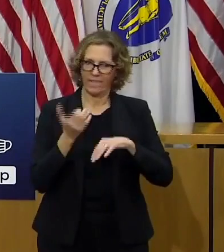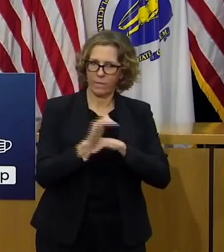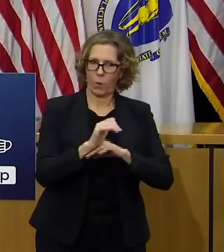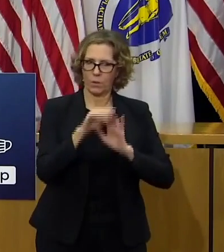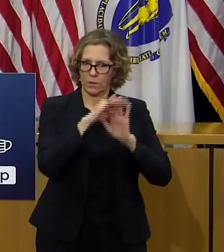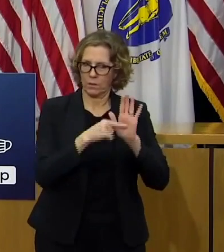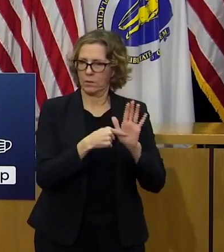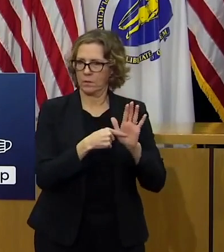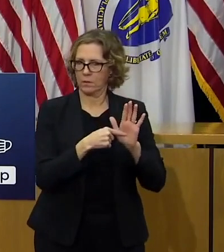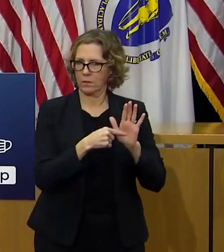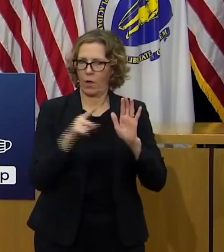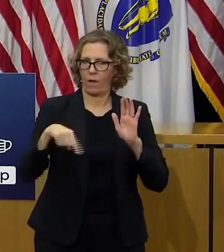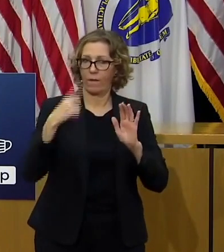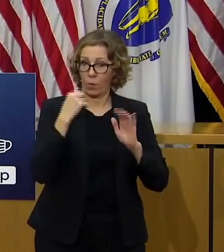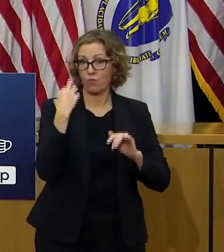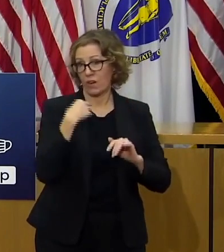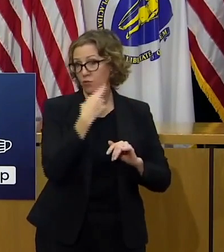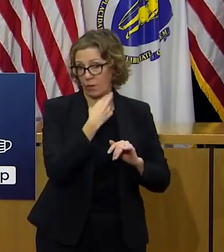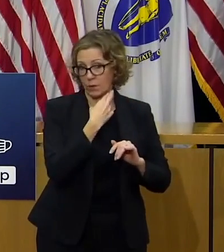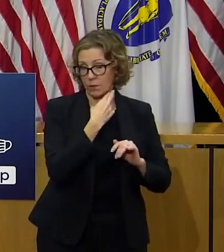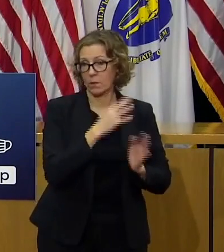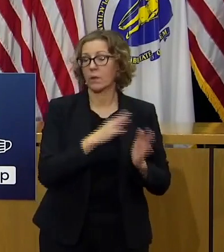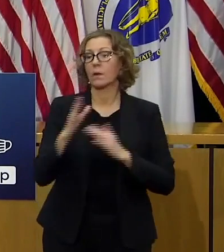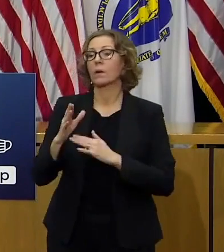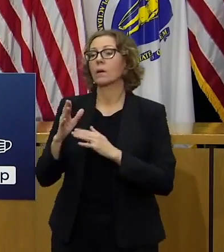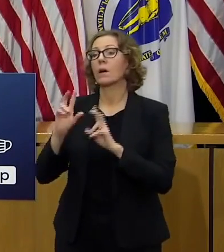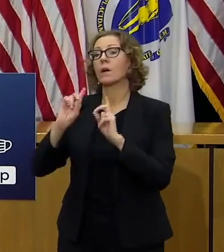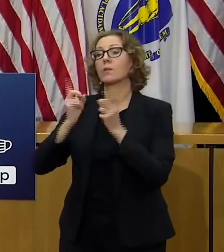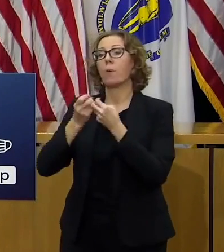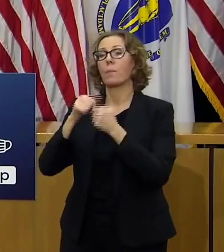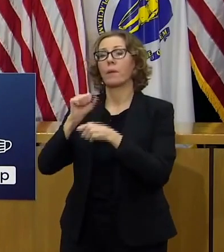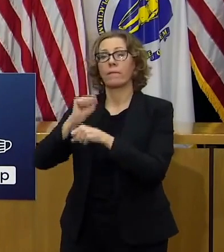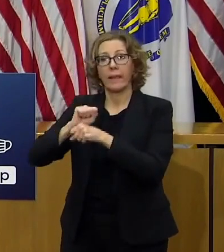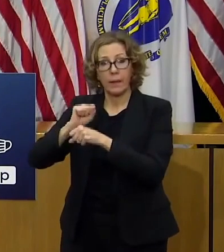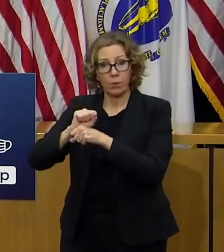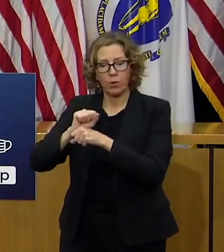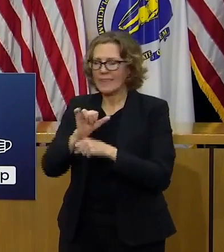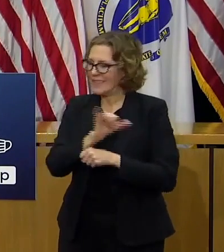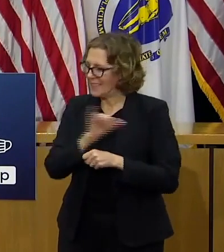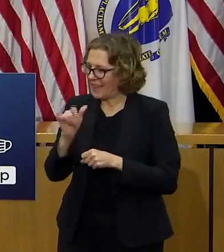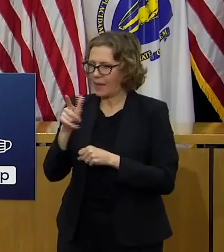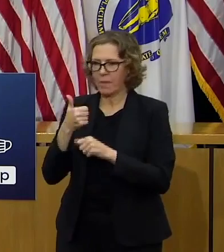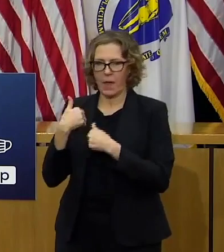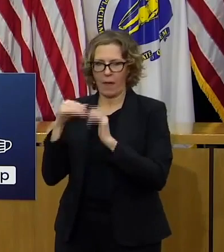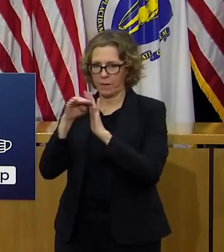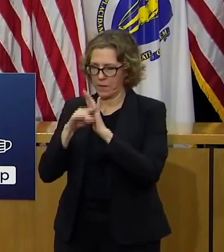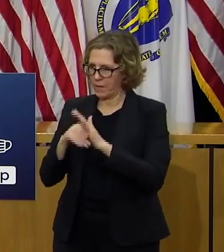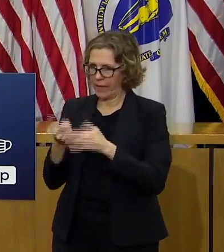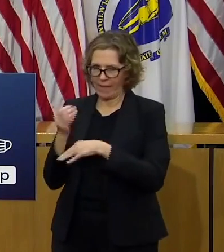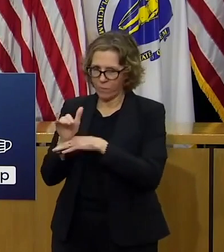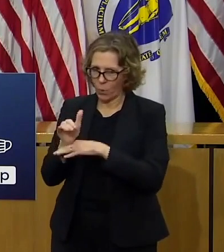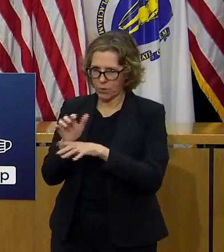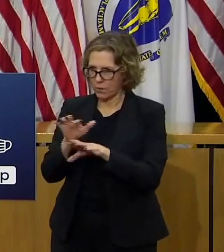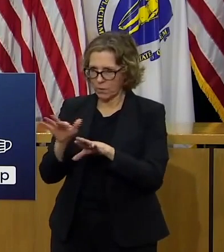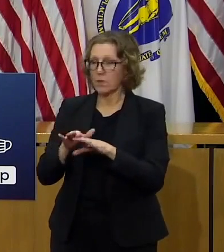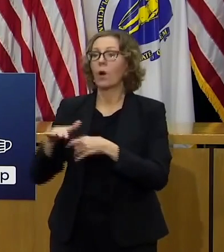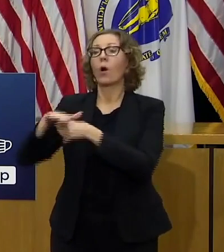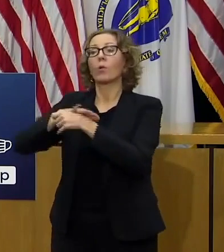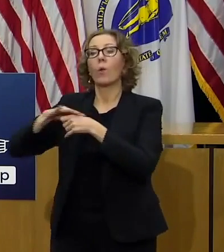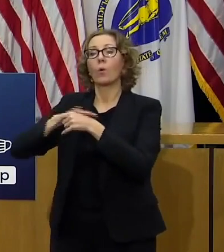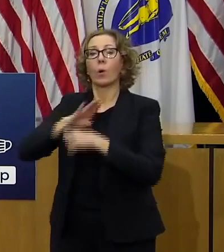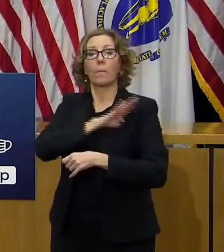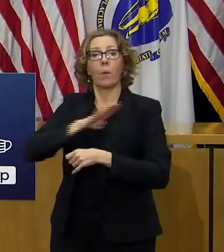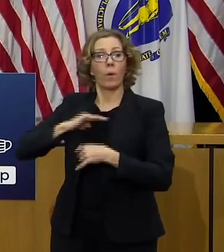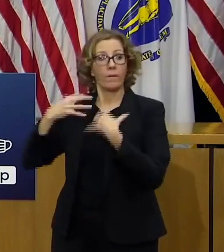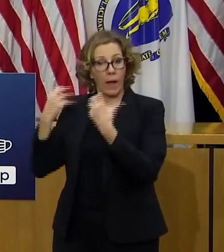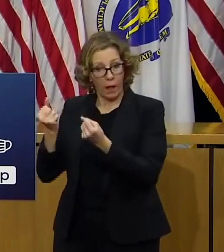standards same thing the department of professional licensure same thing local boards of health same thing the people